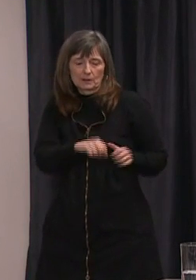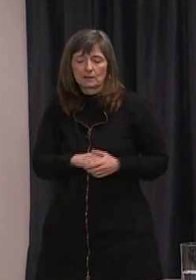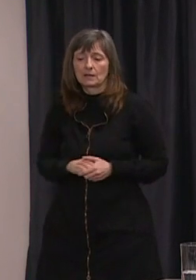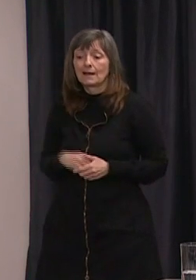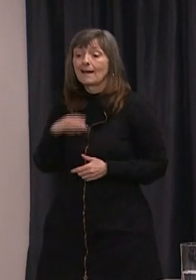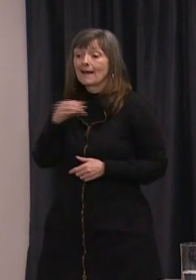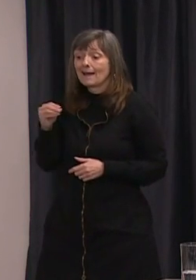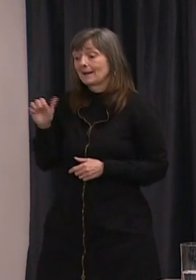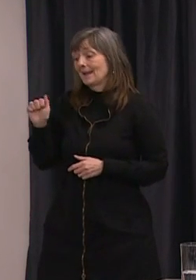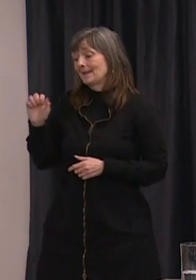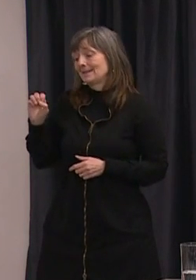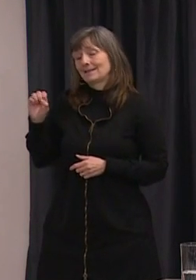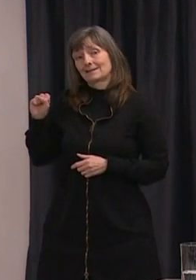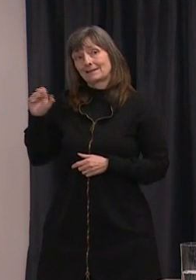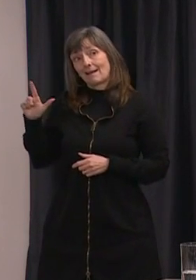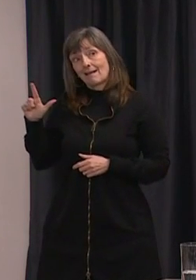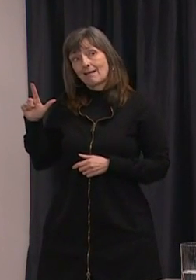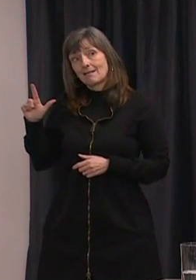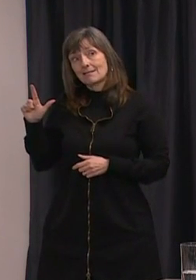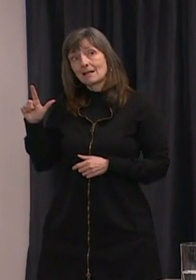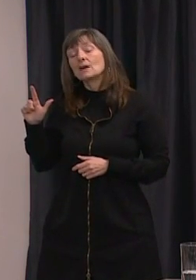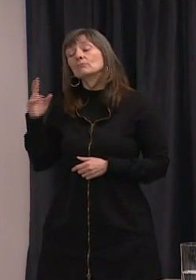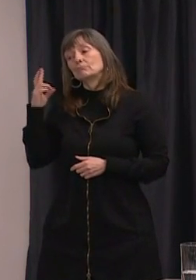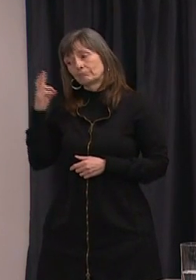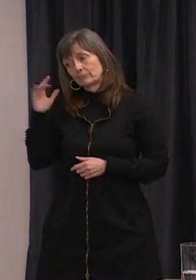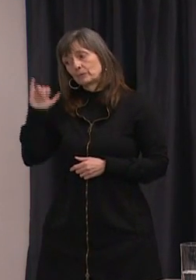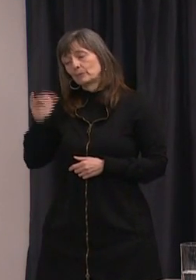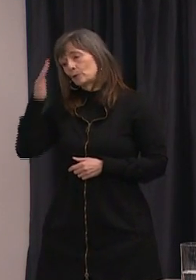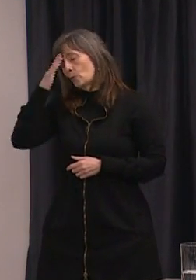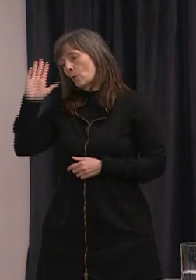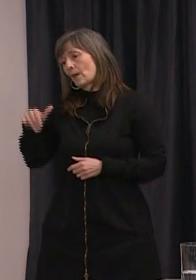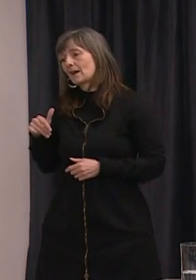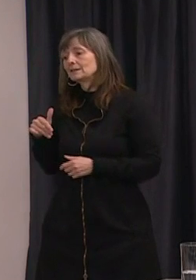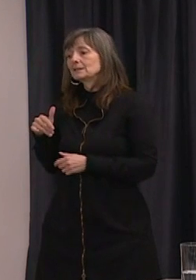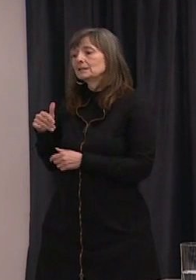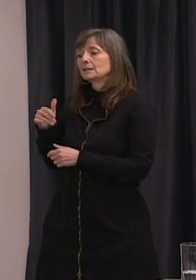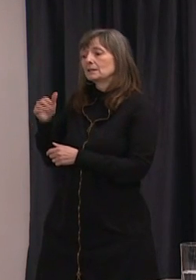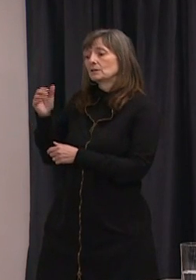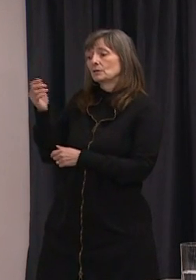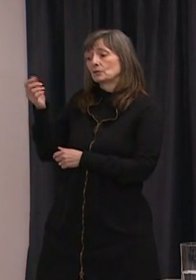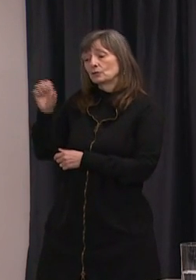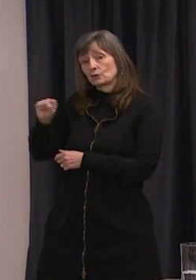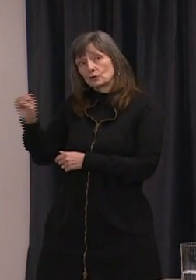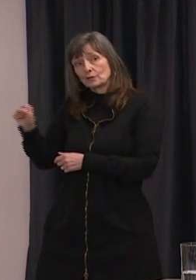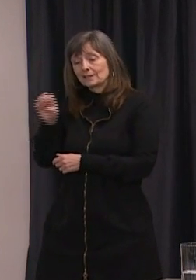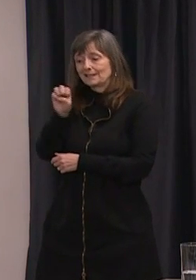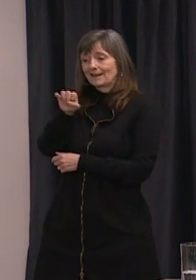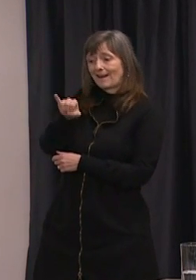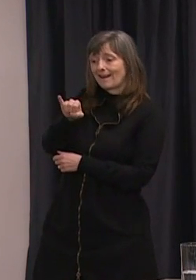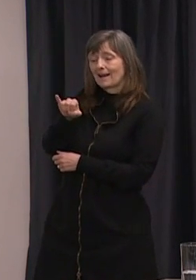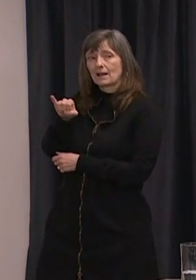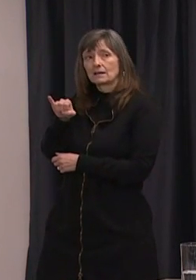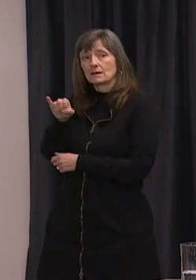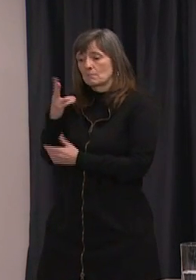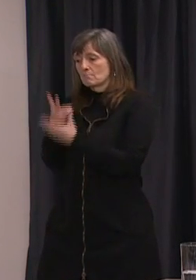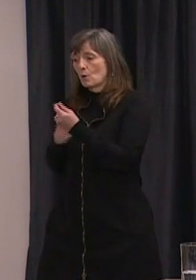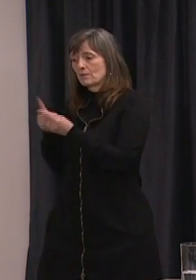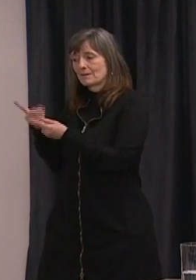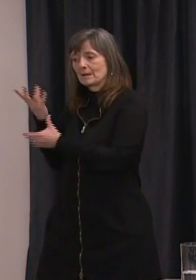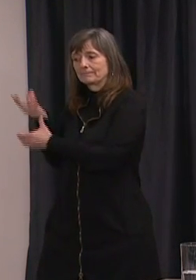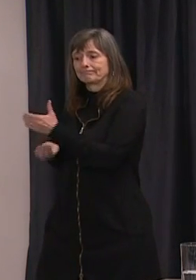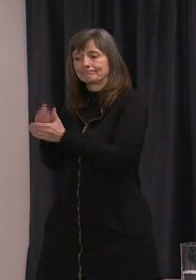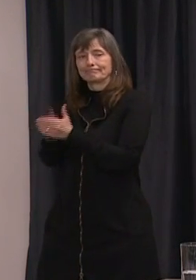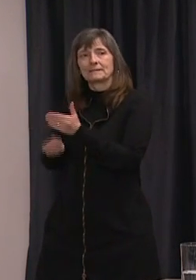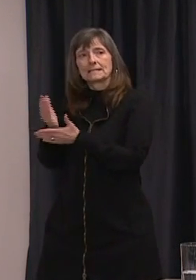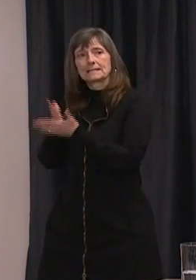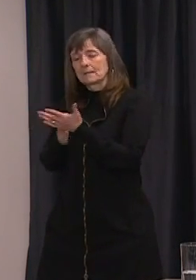aesl of potential gaps that may appear between um income support and ei so those are works in progress and as i